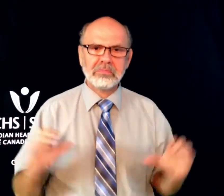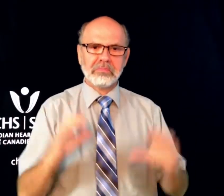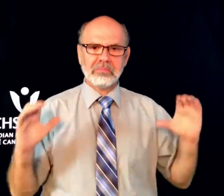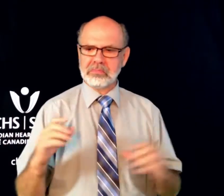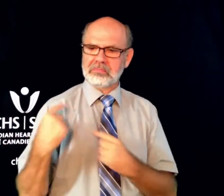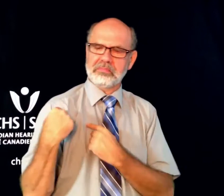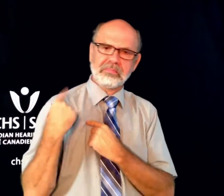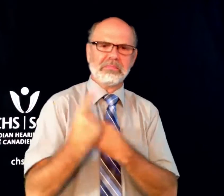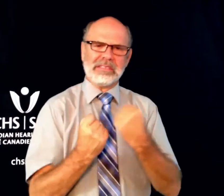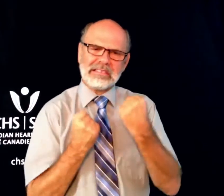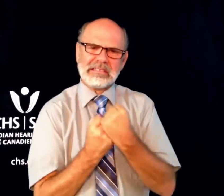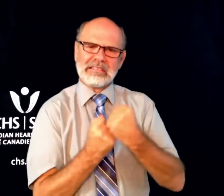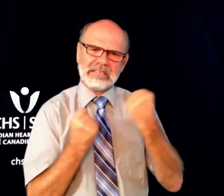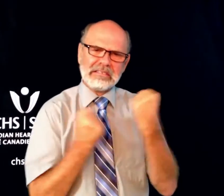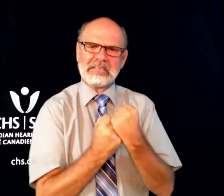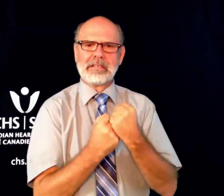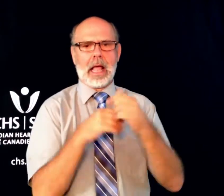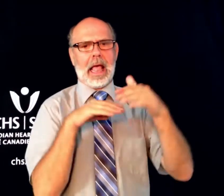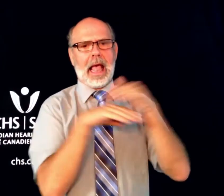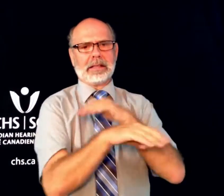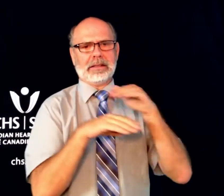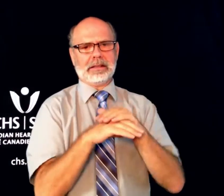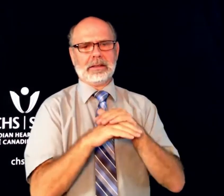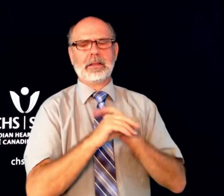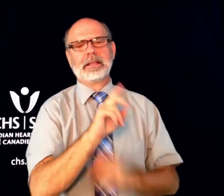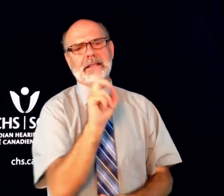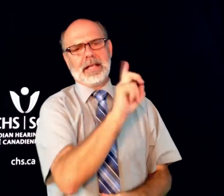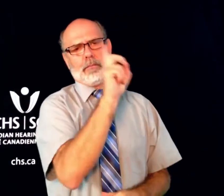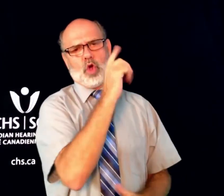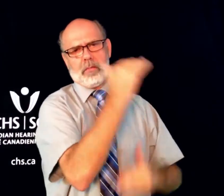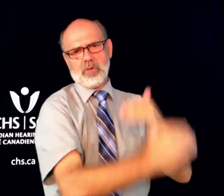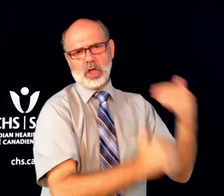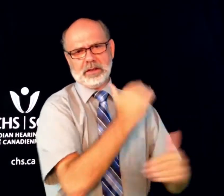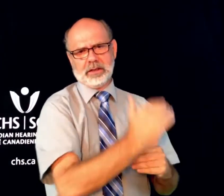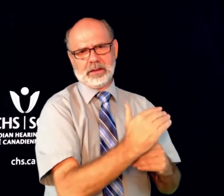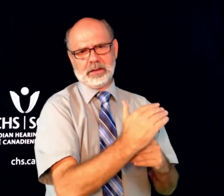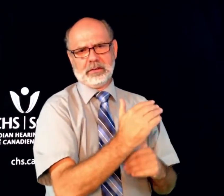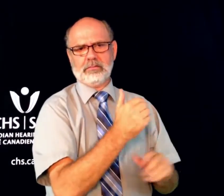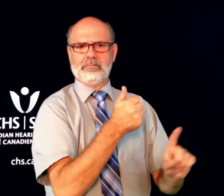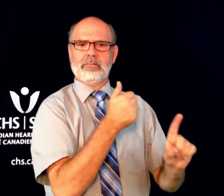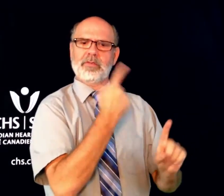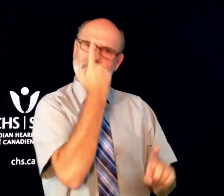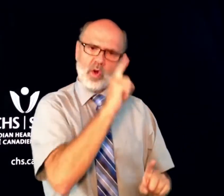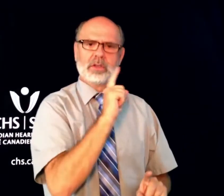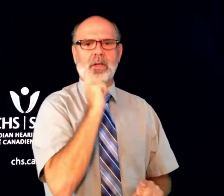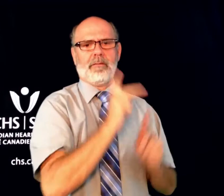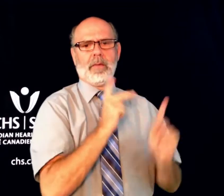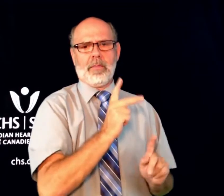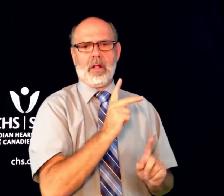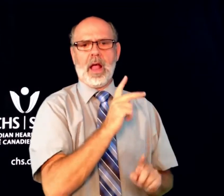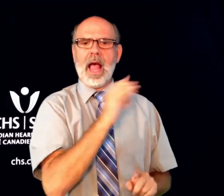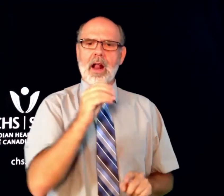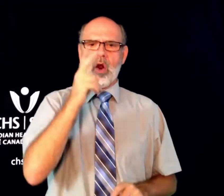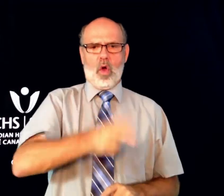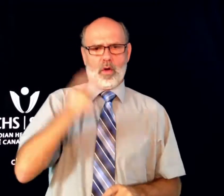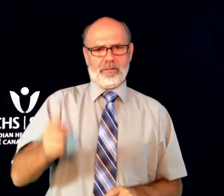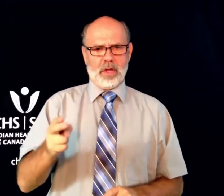We've made progress in advocating for access around the democratic process for deaf,